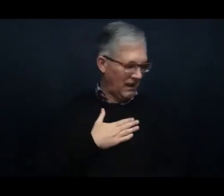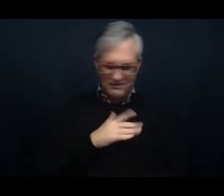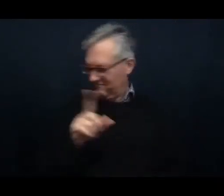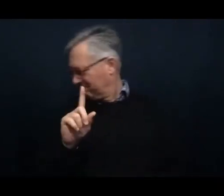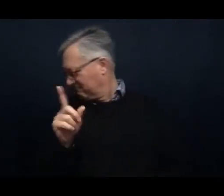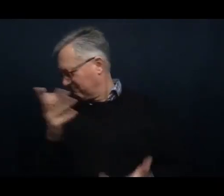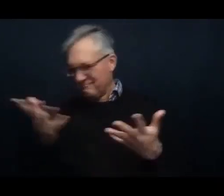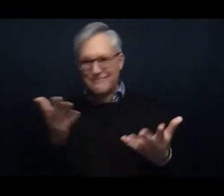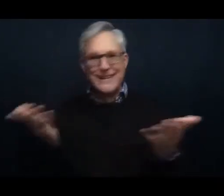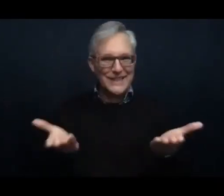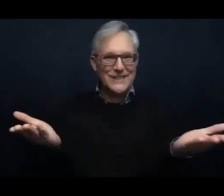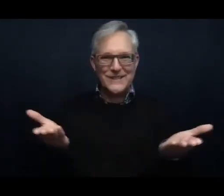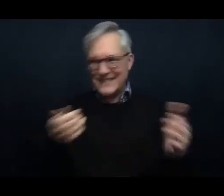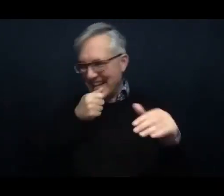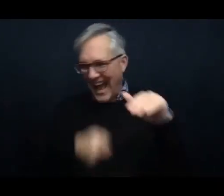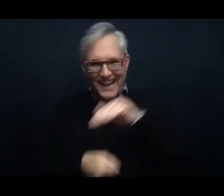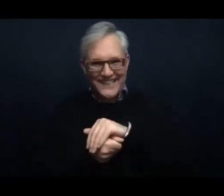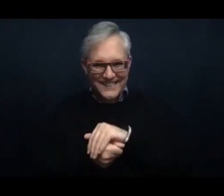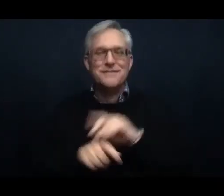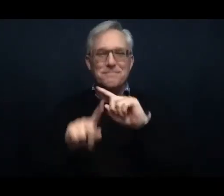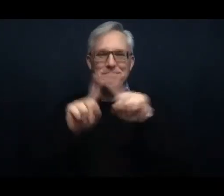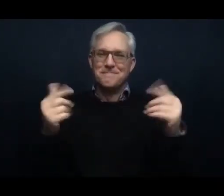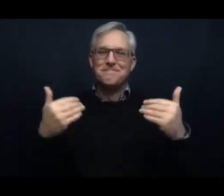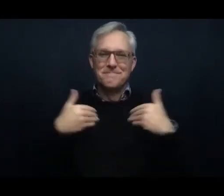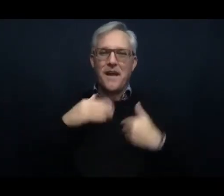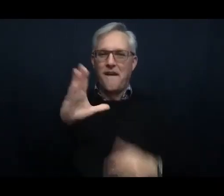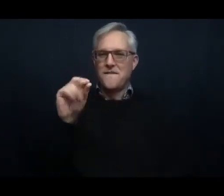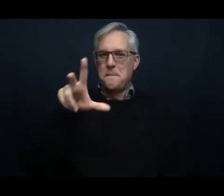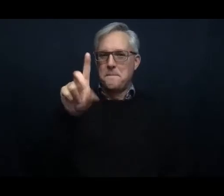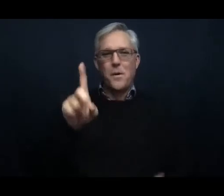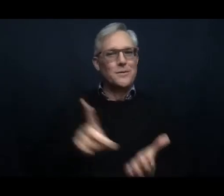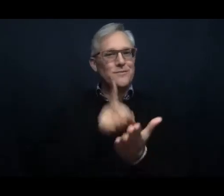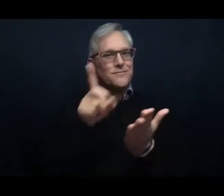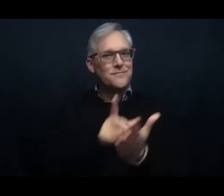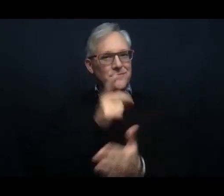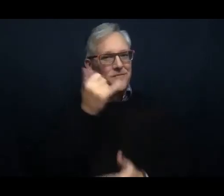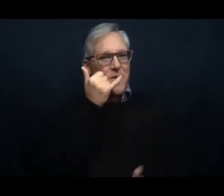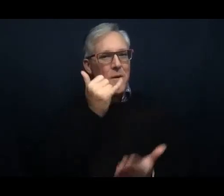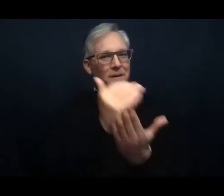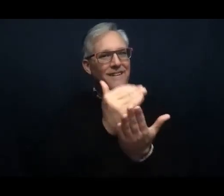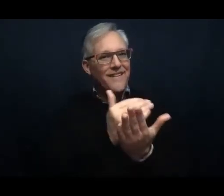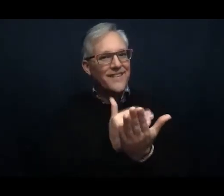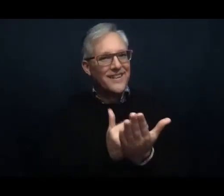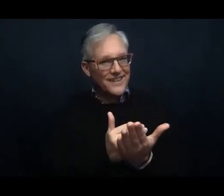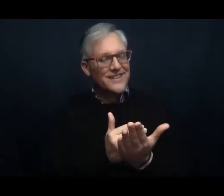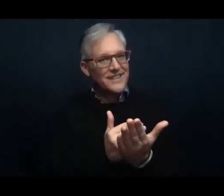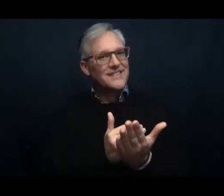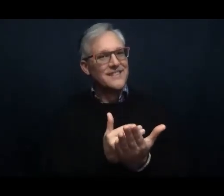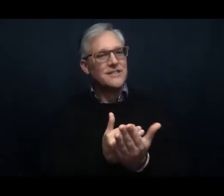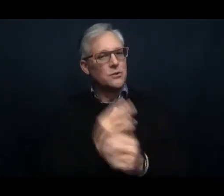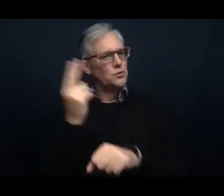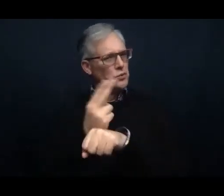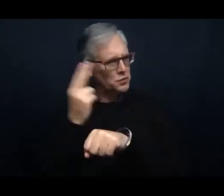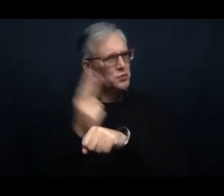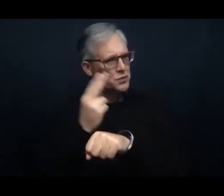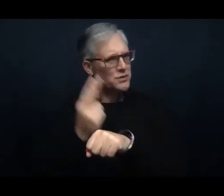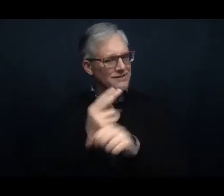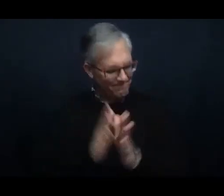for Bread of Life. So use your directory book. Contact somebody, check in with them, and ask